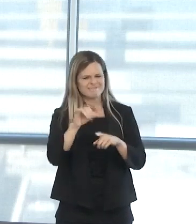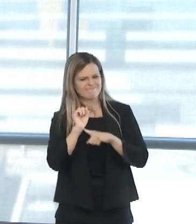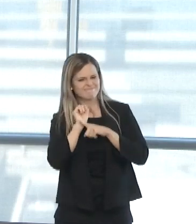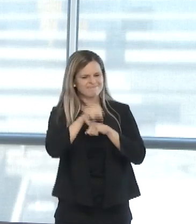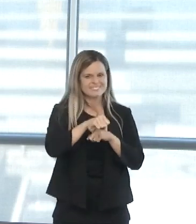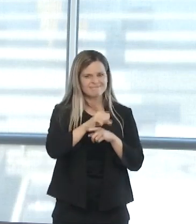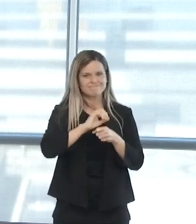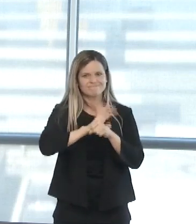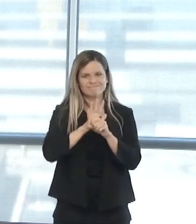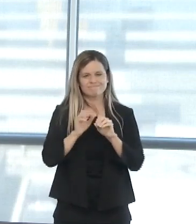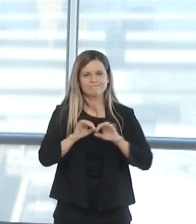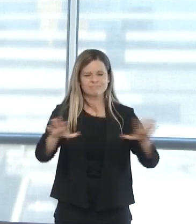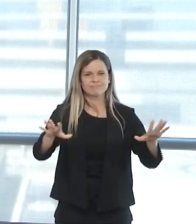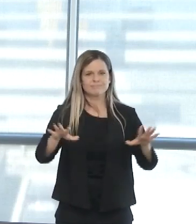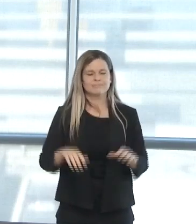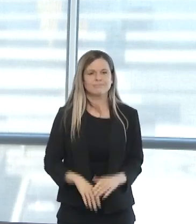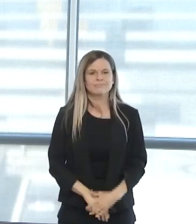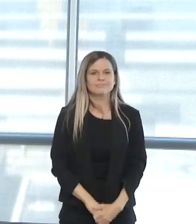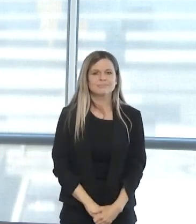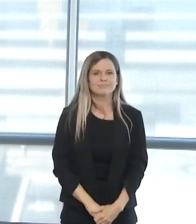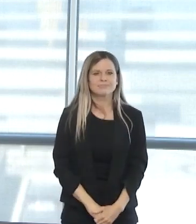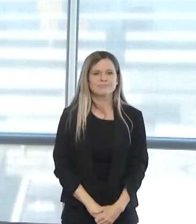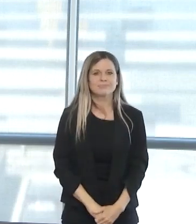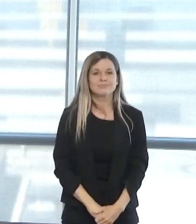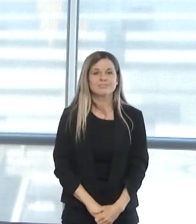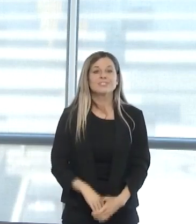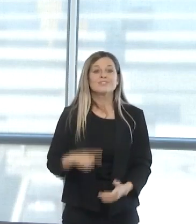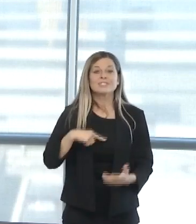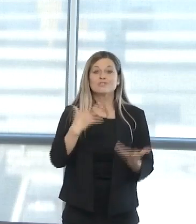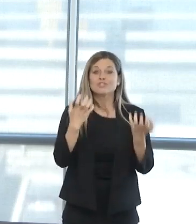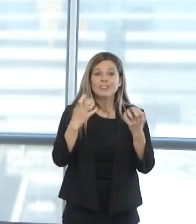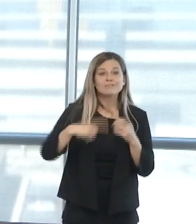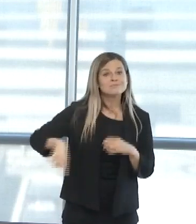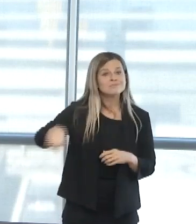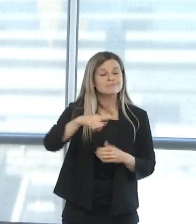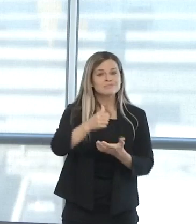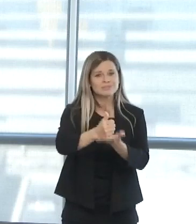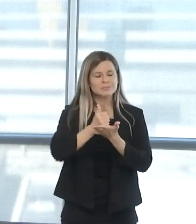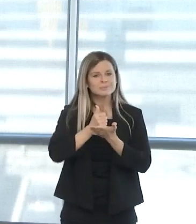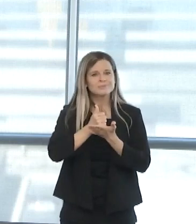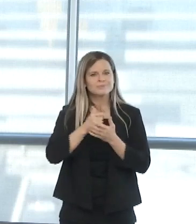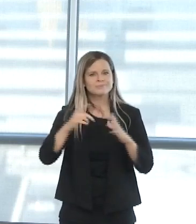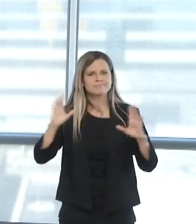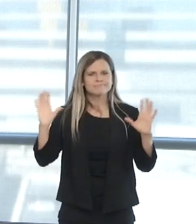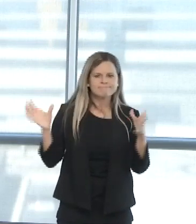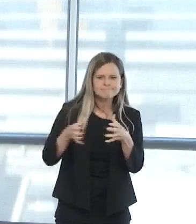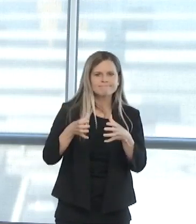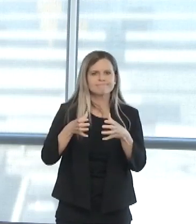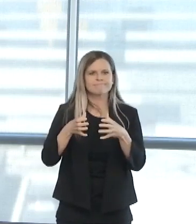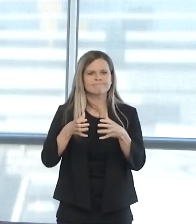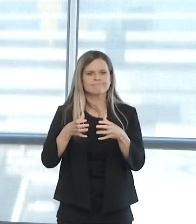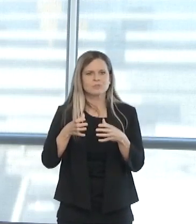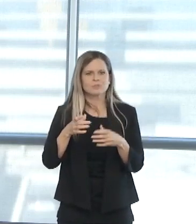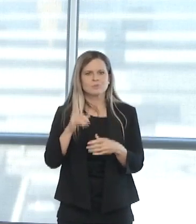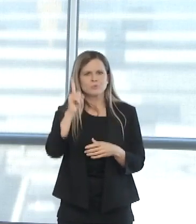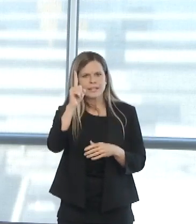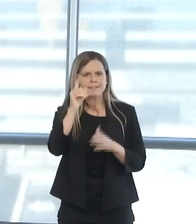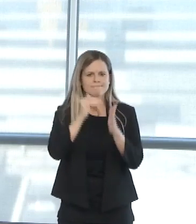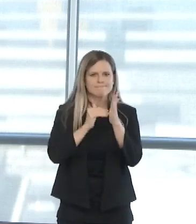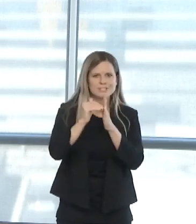For this reason, we want you to help us rally around the one million mask challenge and not only